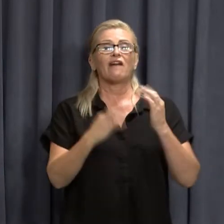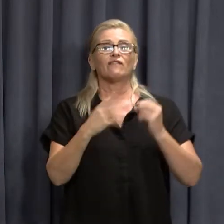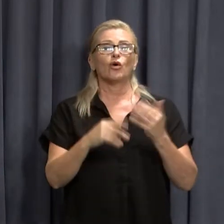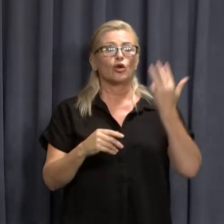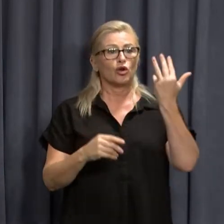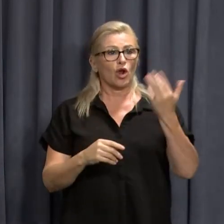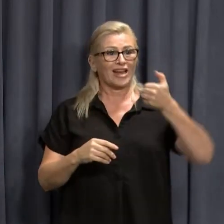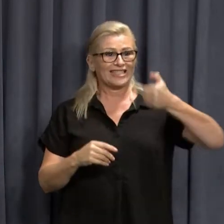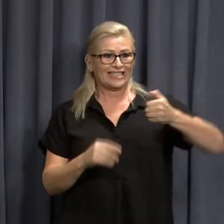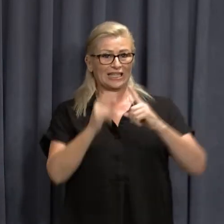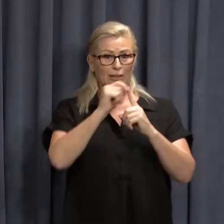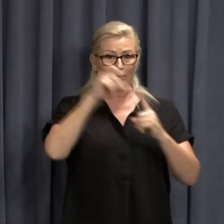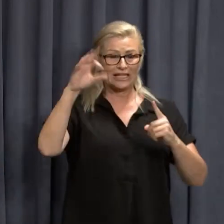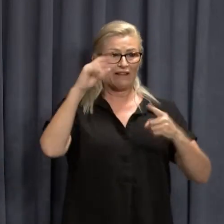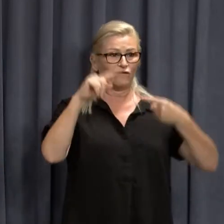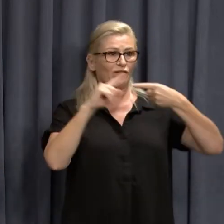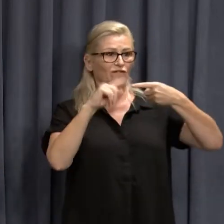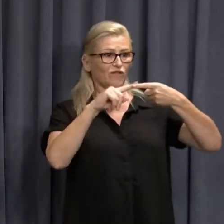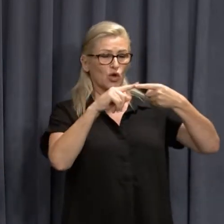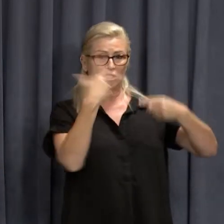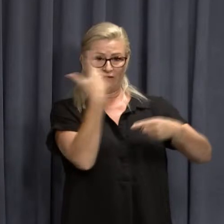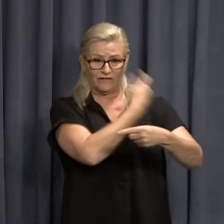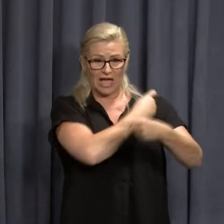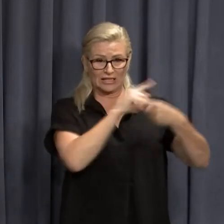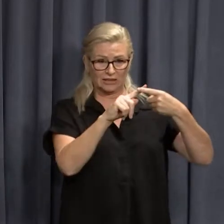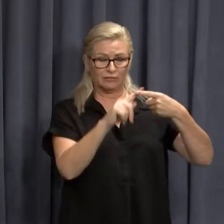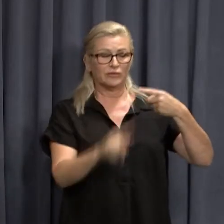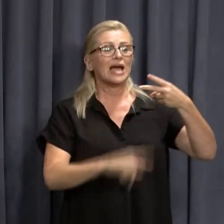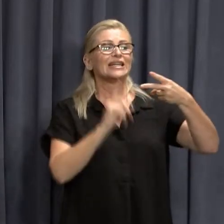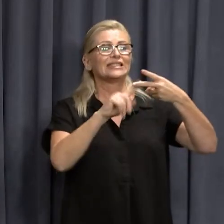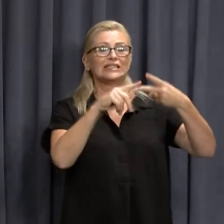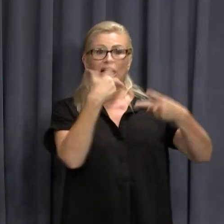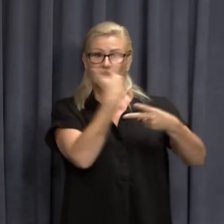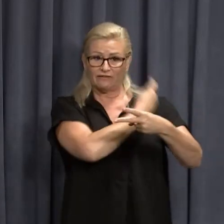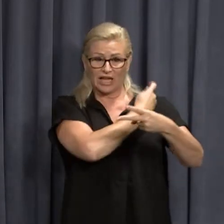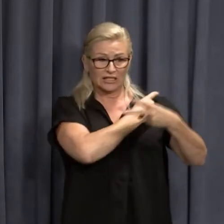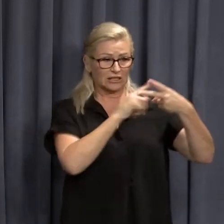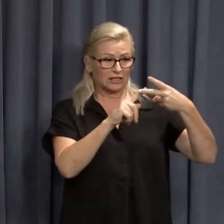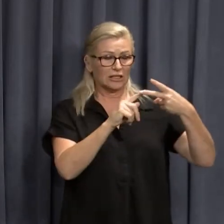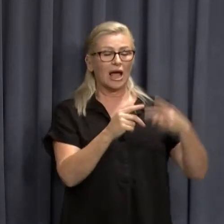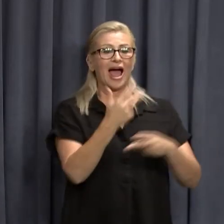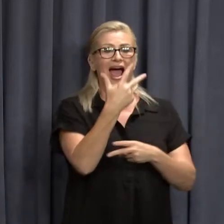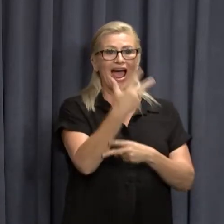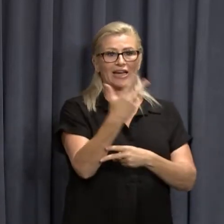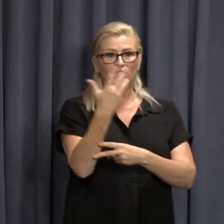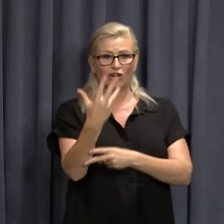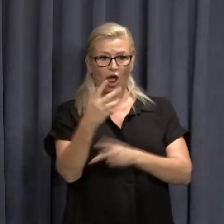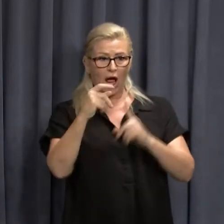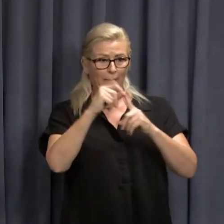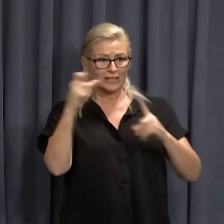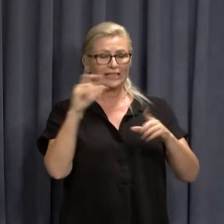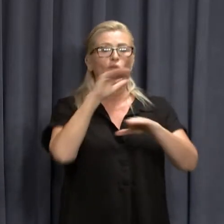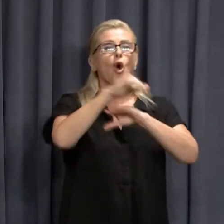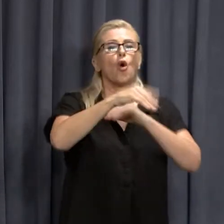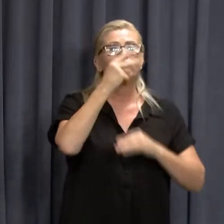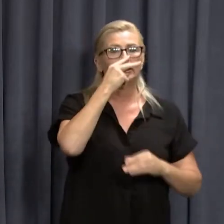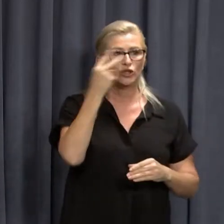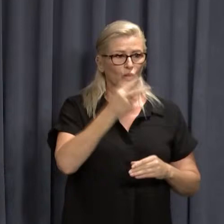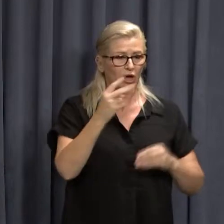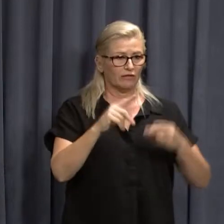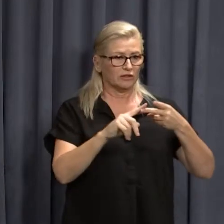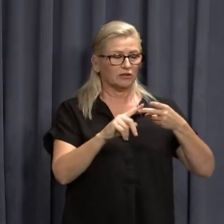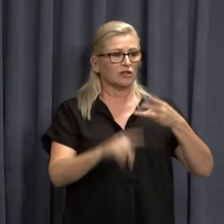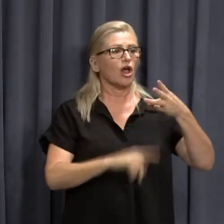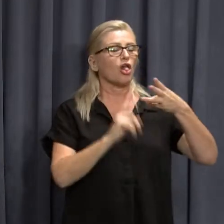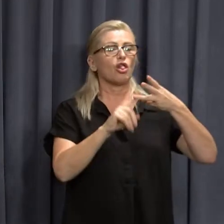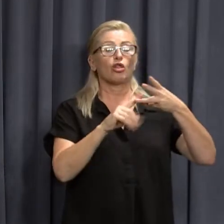% of over 12s. Our second dose rate is 89% of over 12s. And